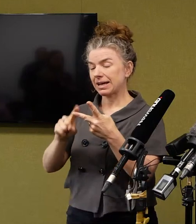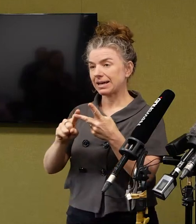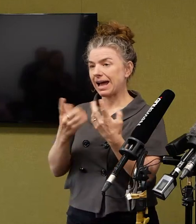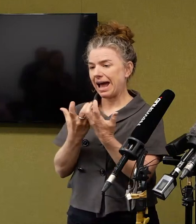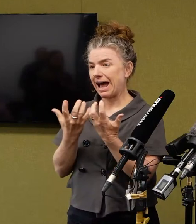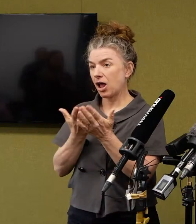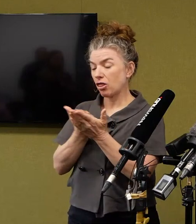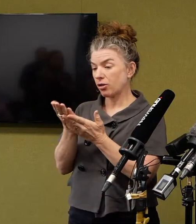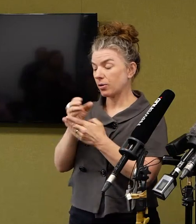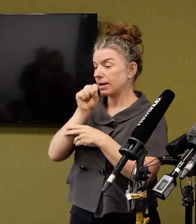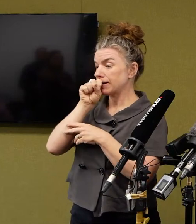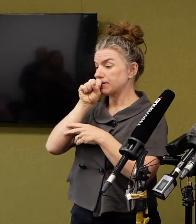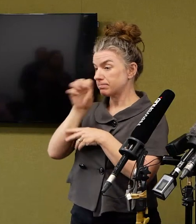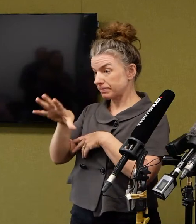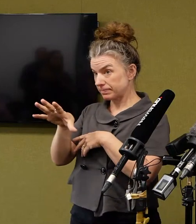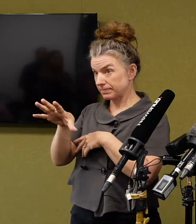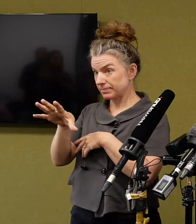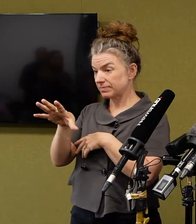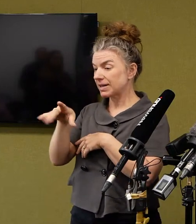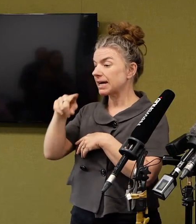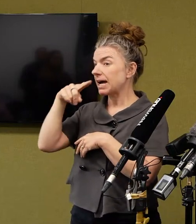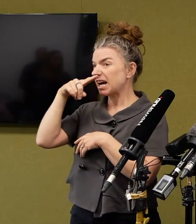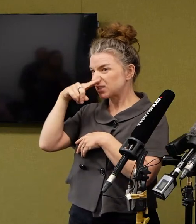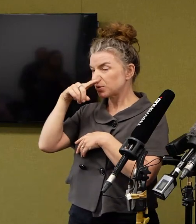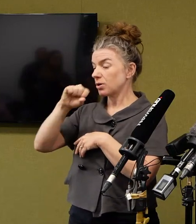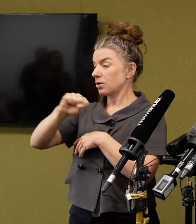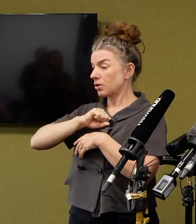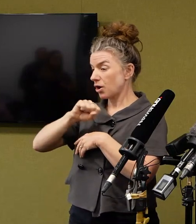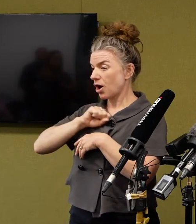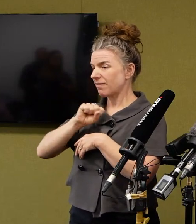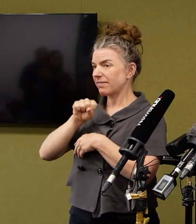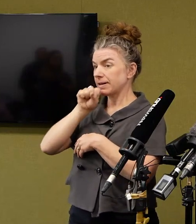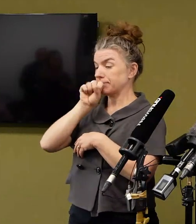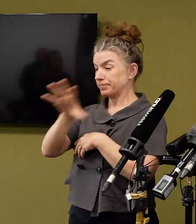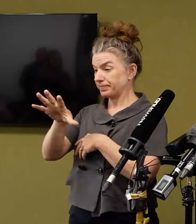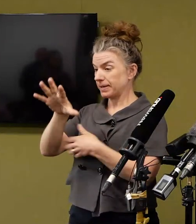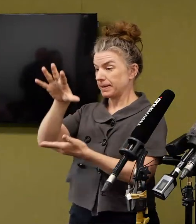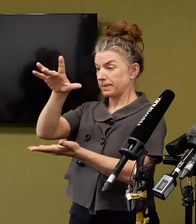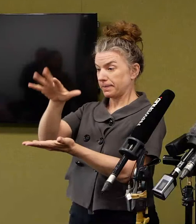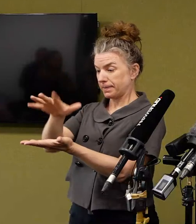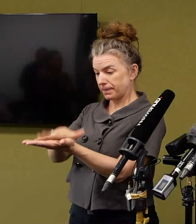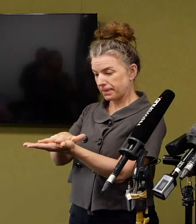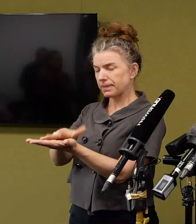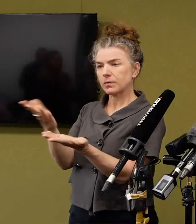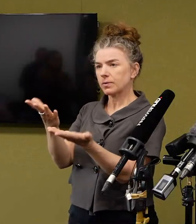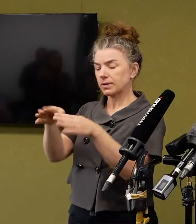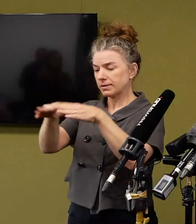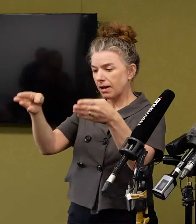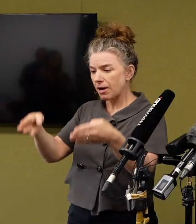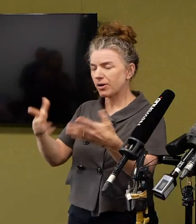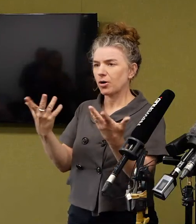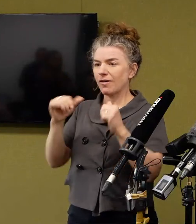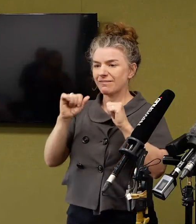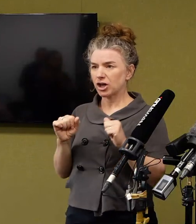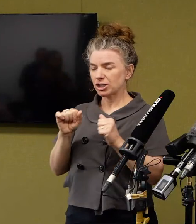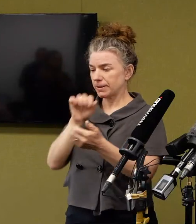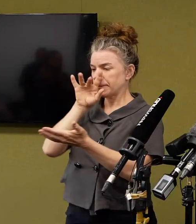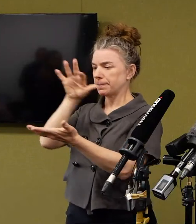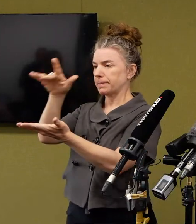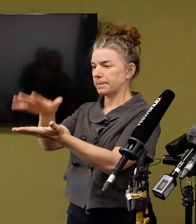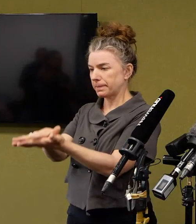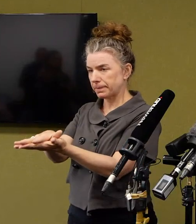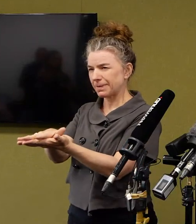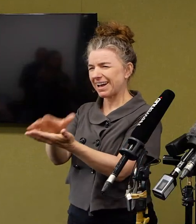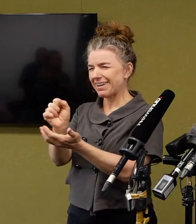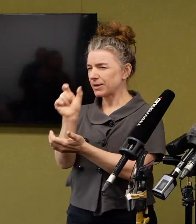through those droplets settling on inanimate objects, tables, other furniture, we call them fomites,